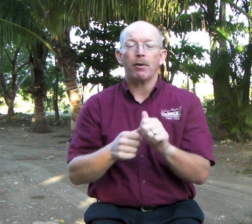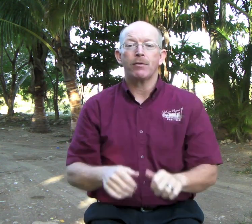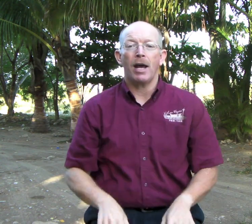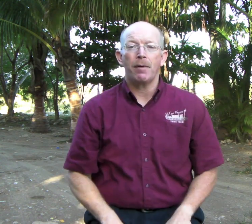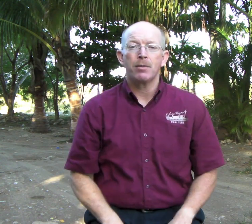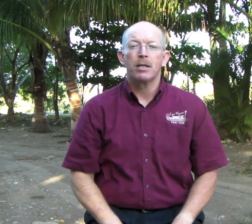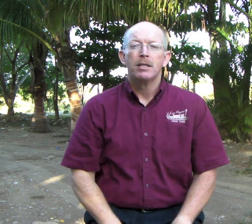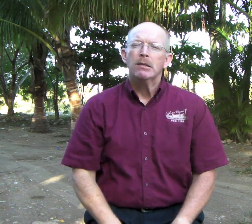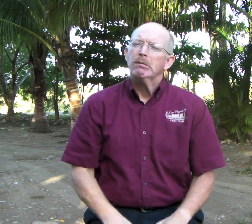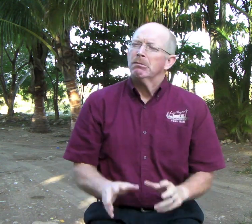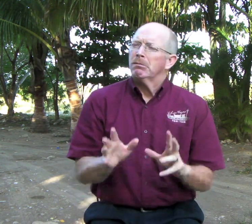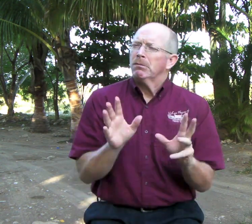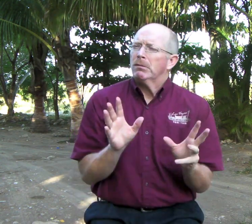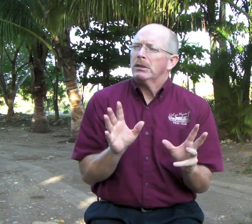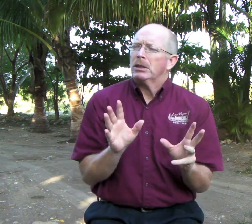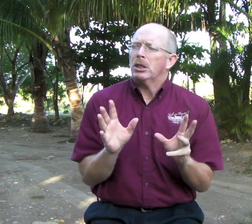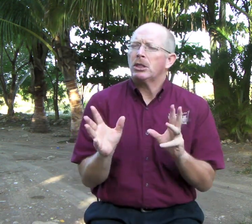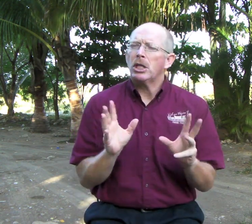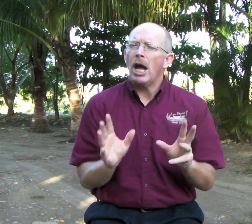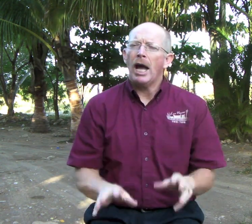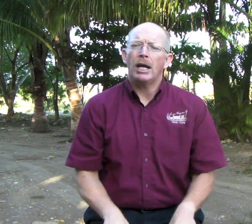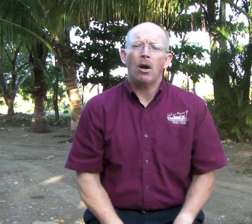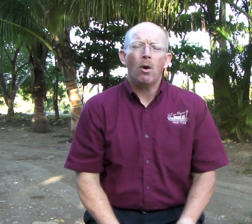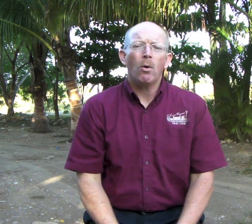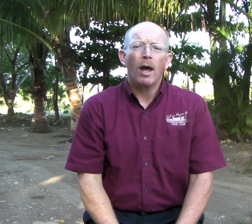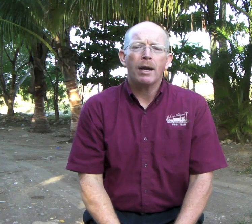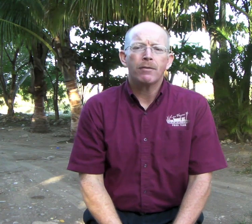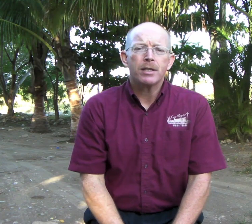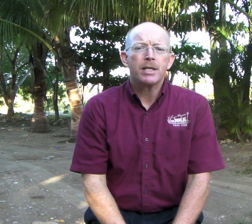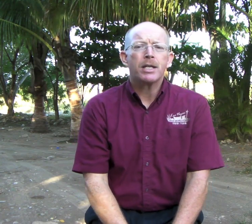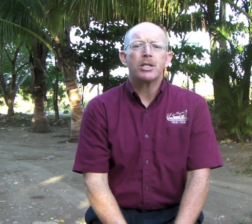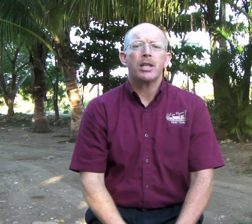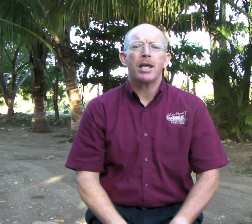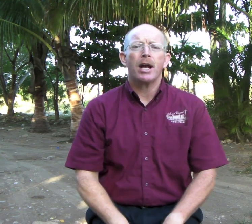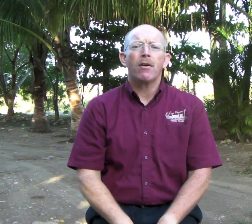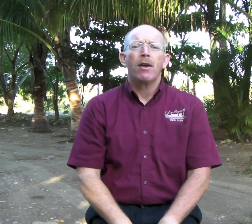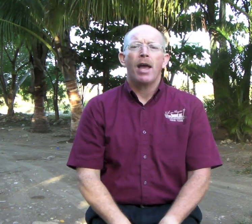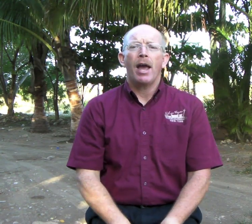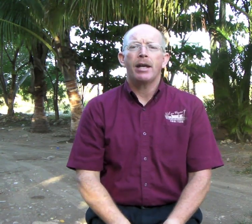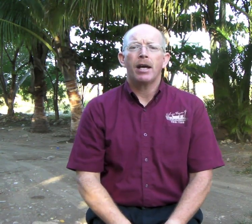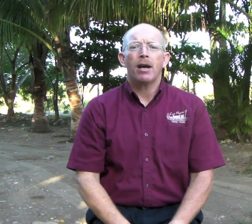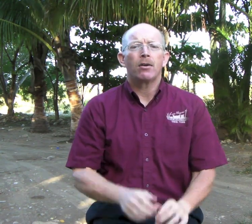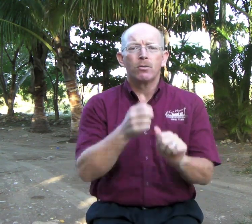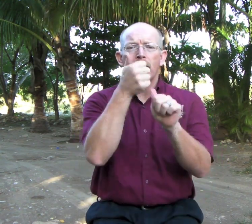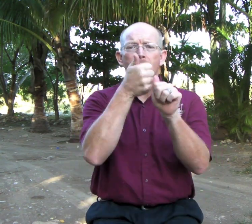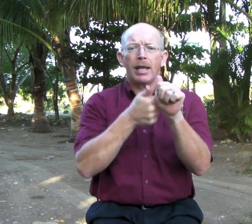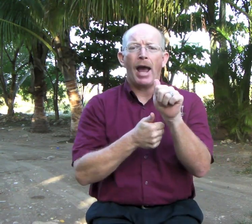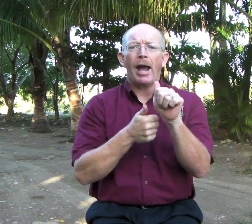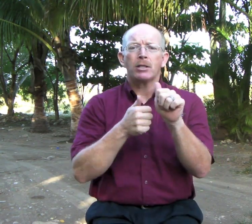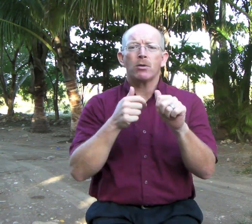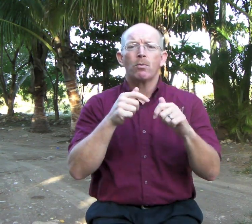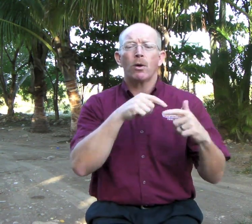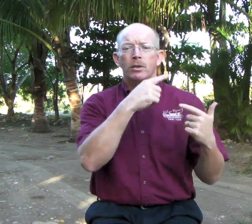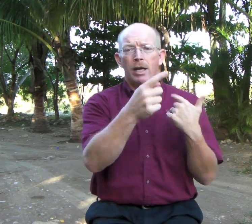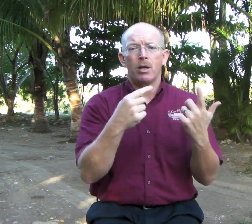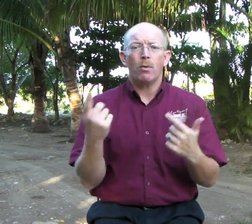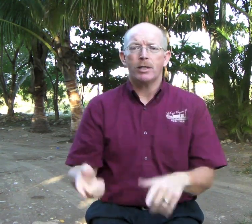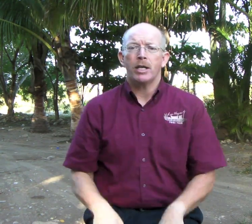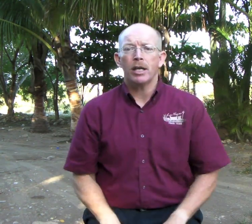of times. There's not a whole lot of distinction there and really the action will tell you which English